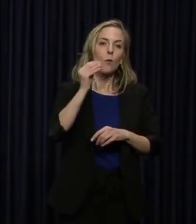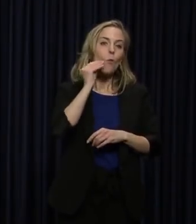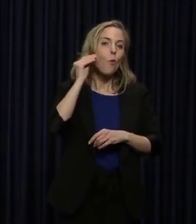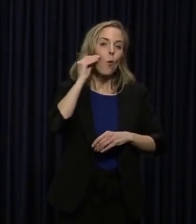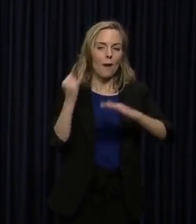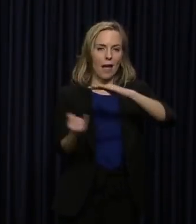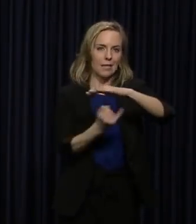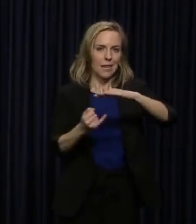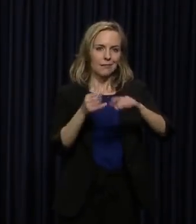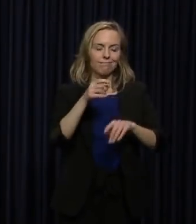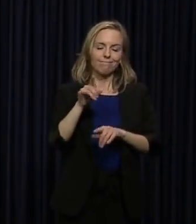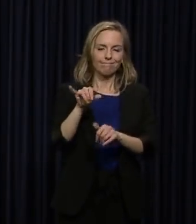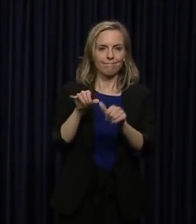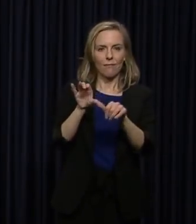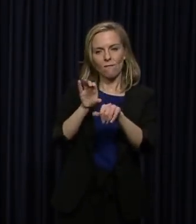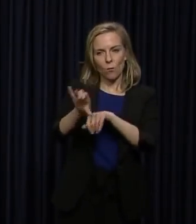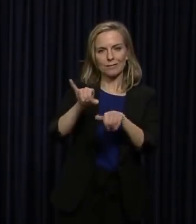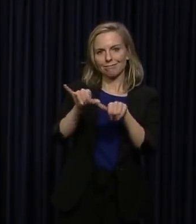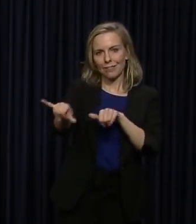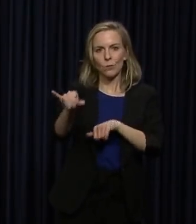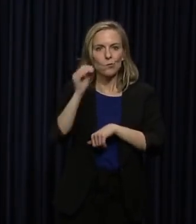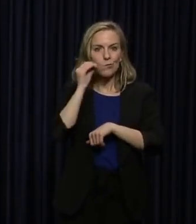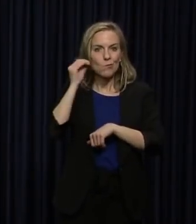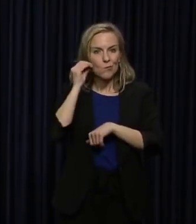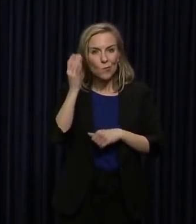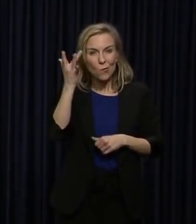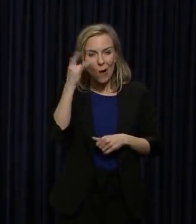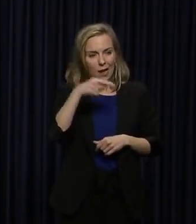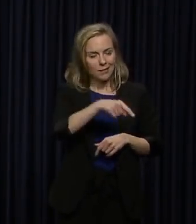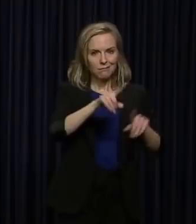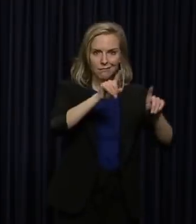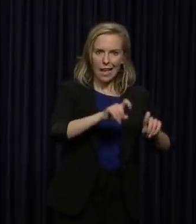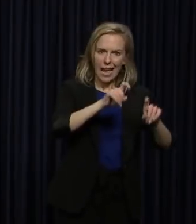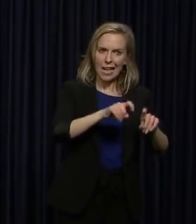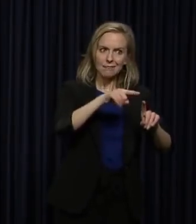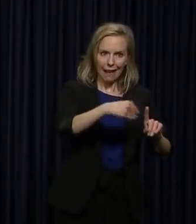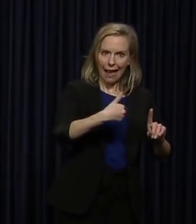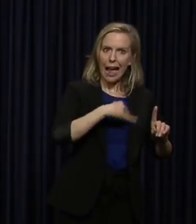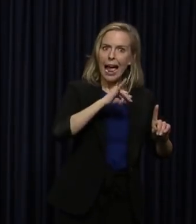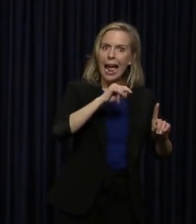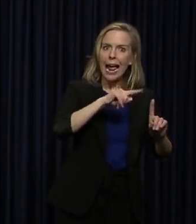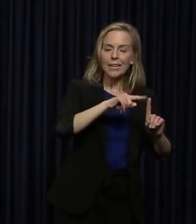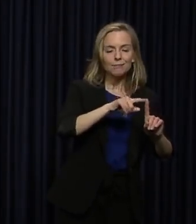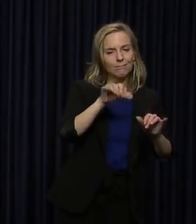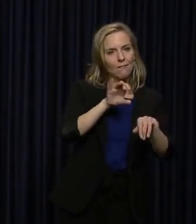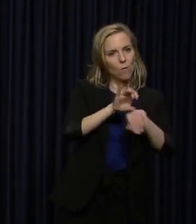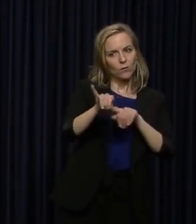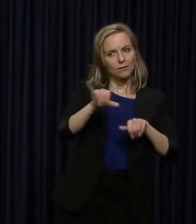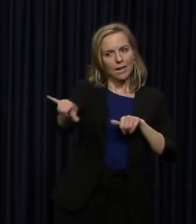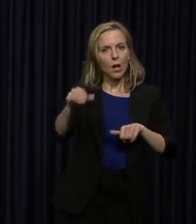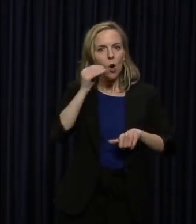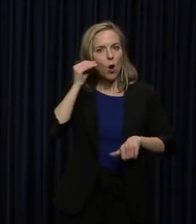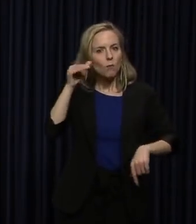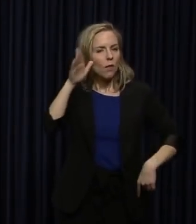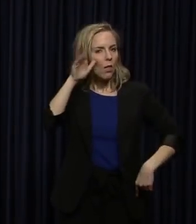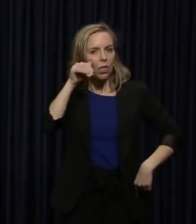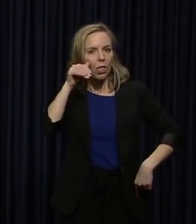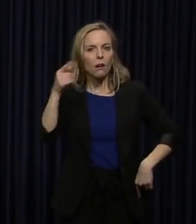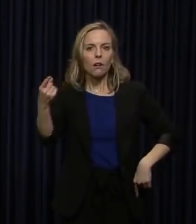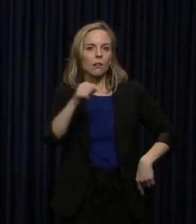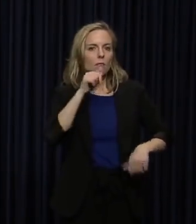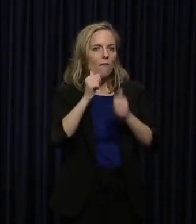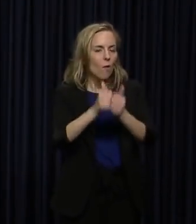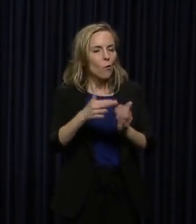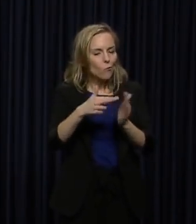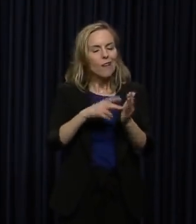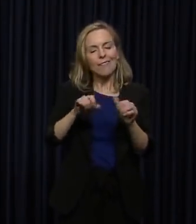tested positive. Again, just be a good teammate. Do your duty. But we will take the steps that we have to take.